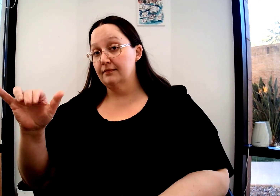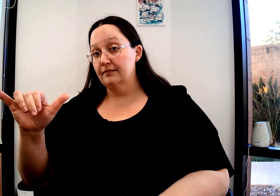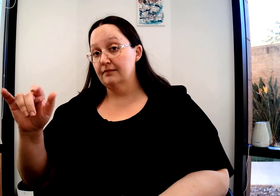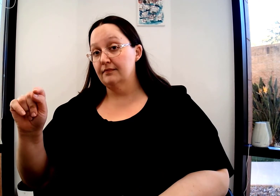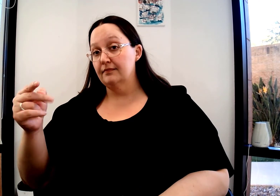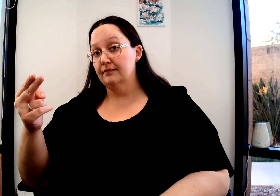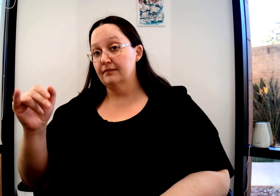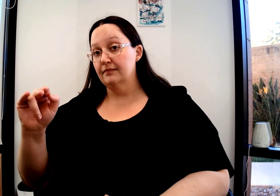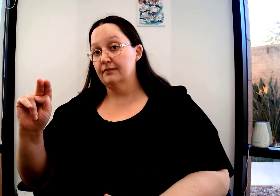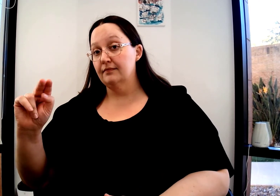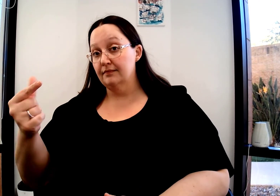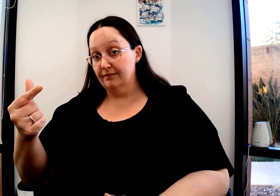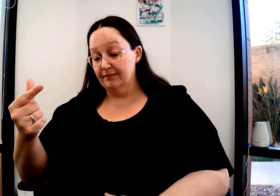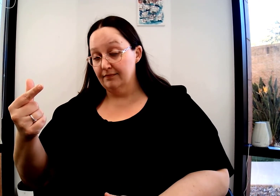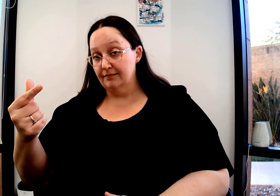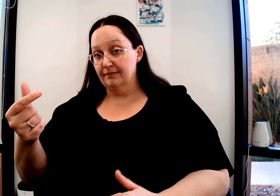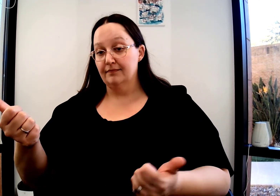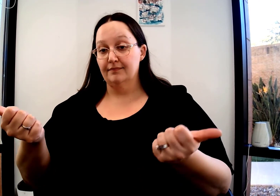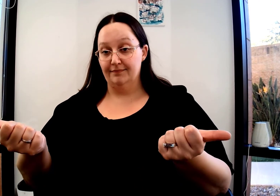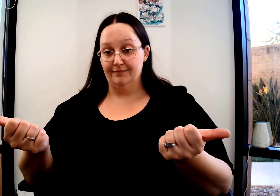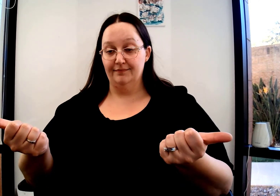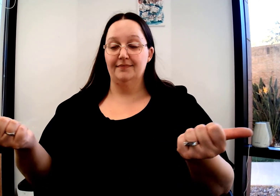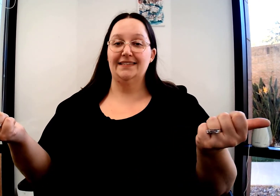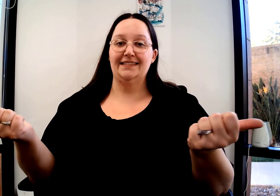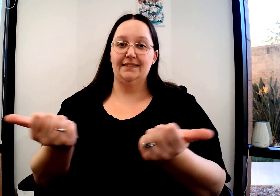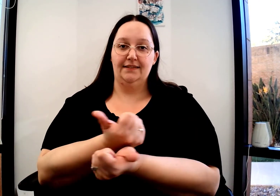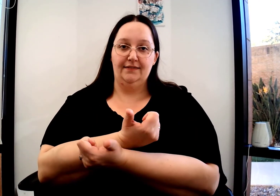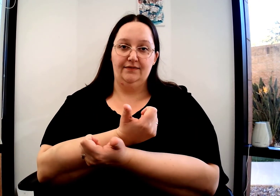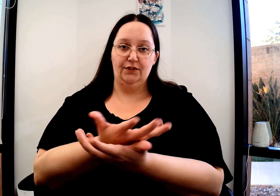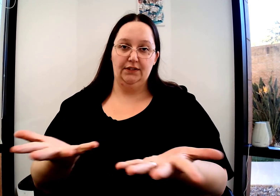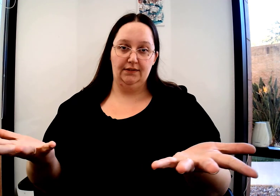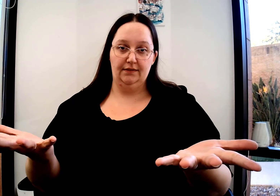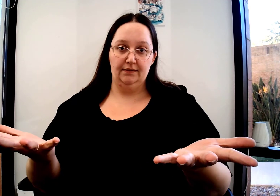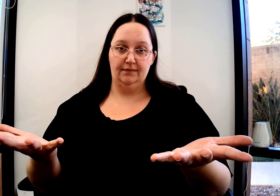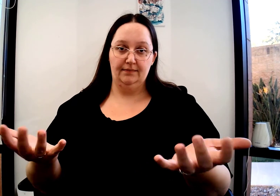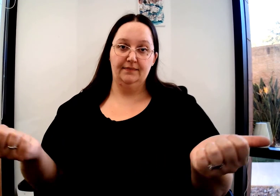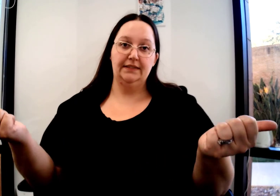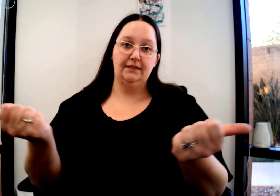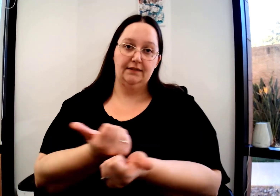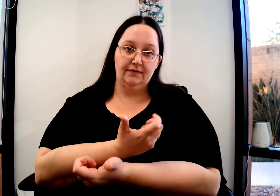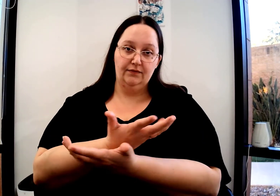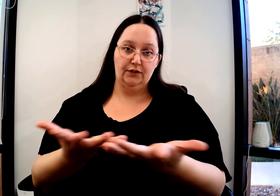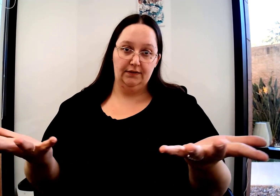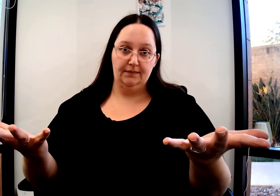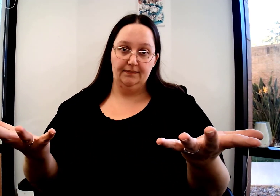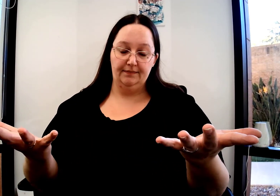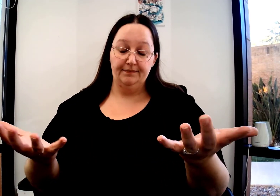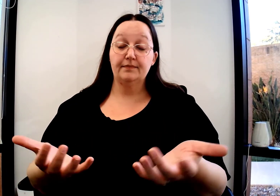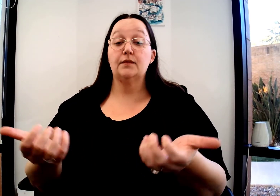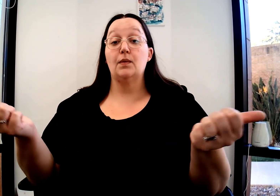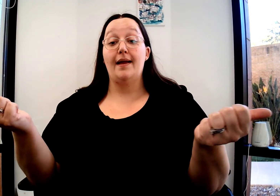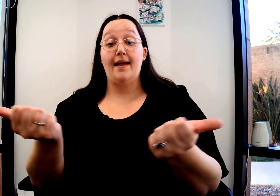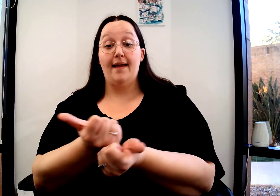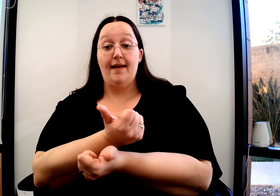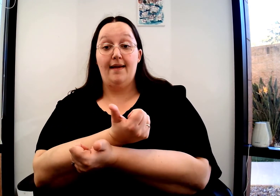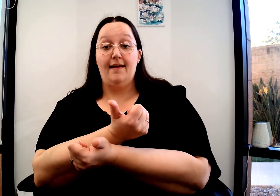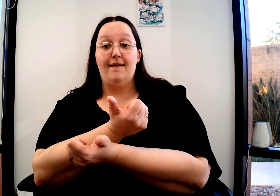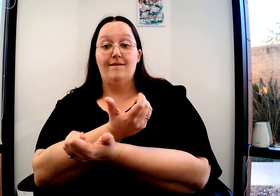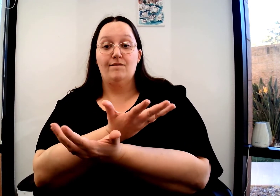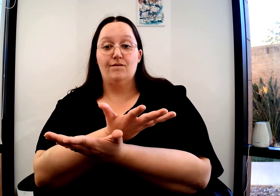The sign everything, however, you're going to start with two open A's. Palms up. Brush. And then come back to